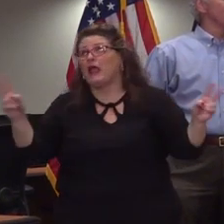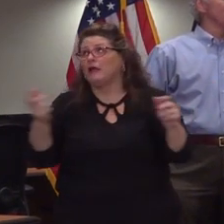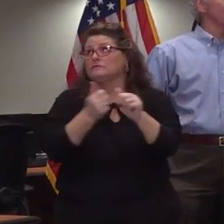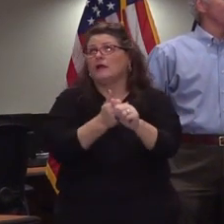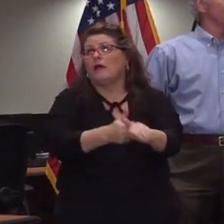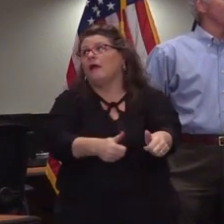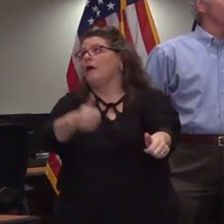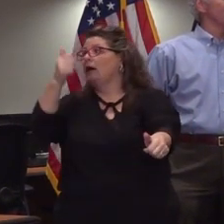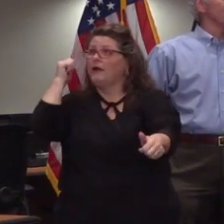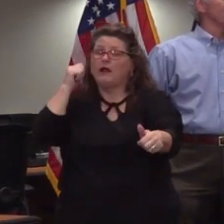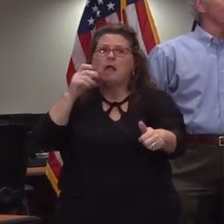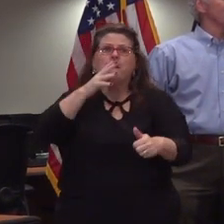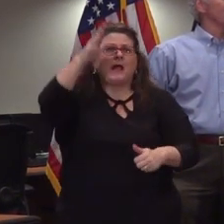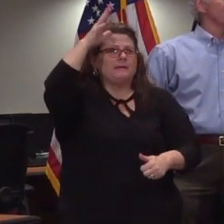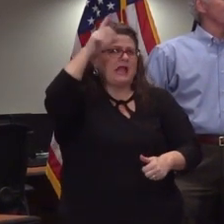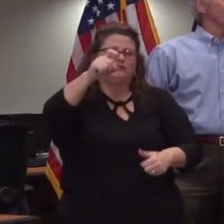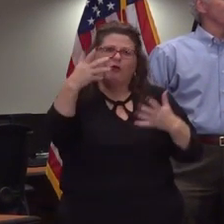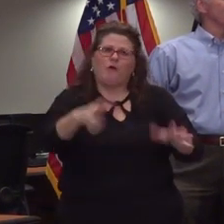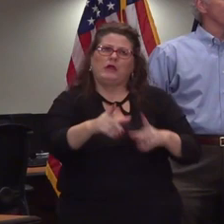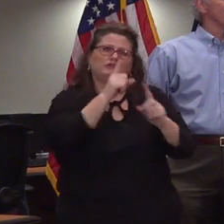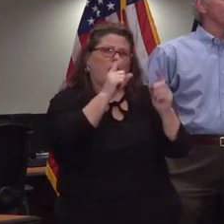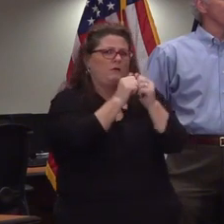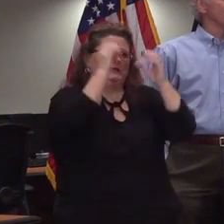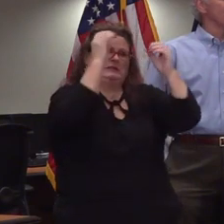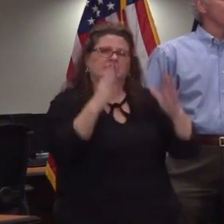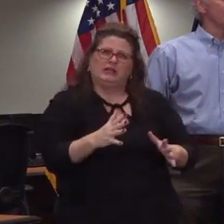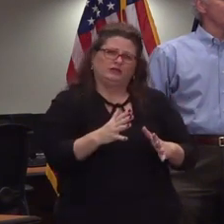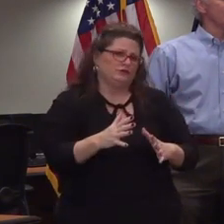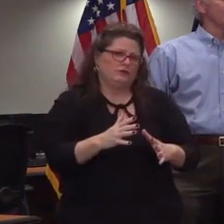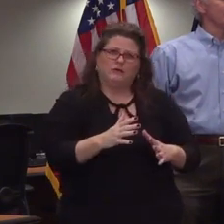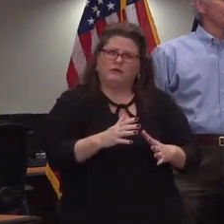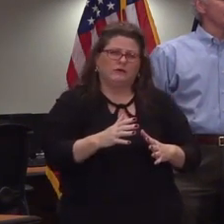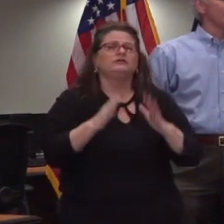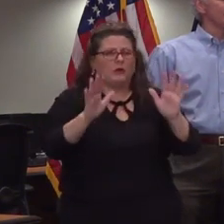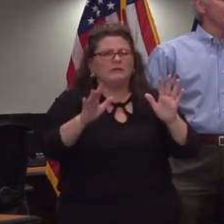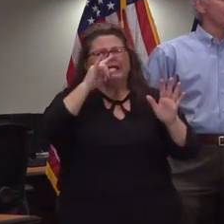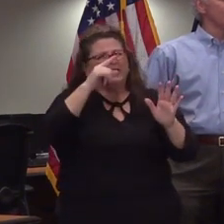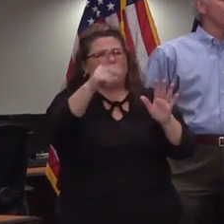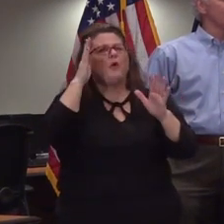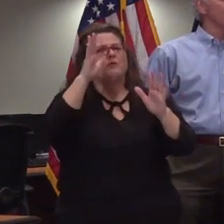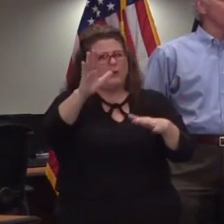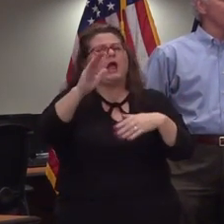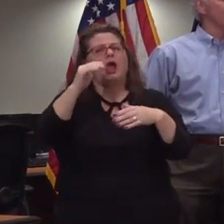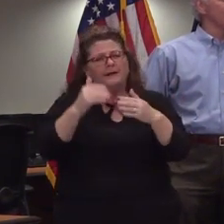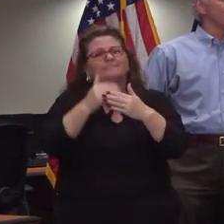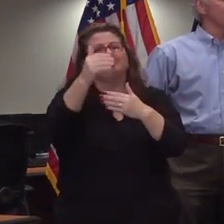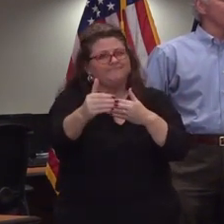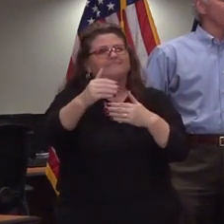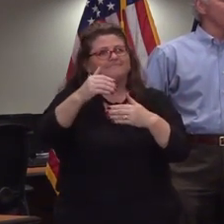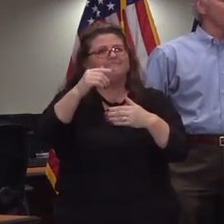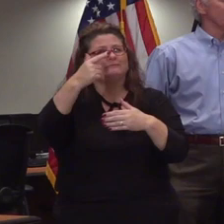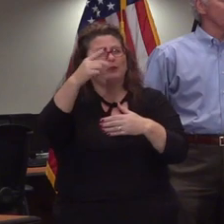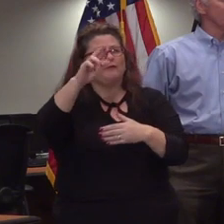your parents should already have been talking with your teacher about that so children will be able to go to the next grade but our instructions will be for